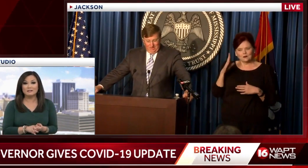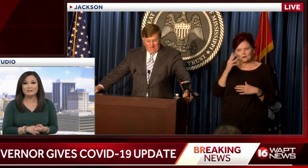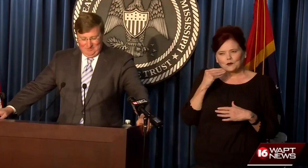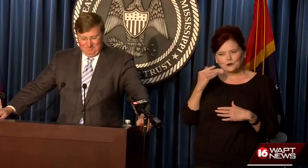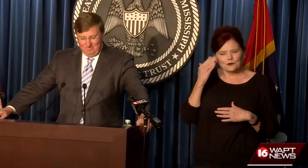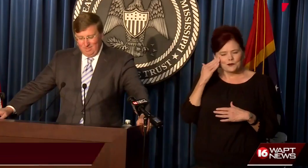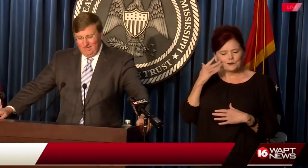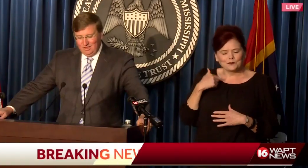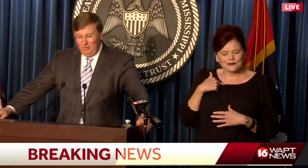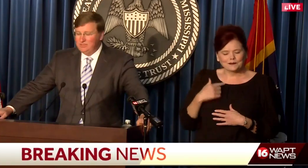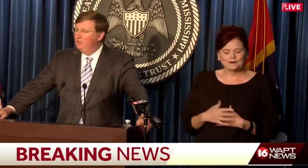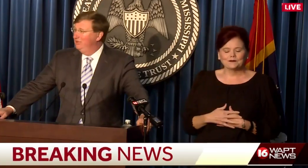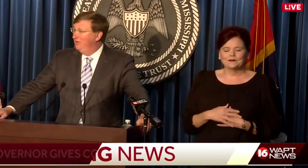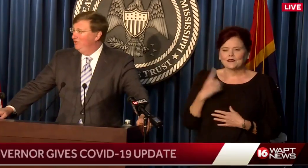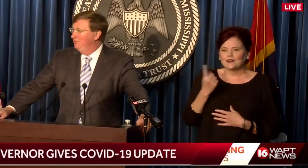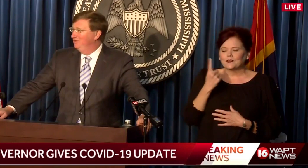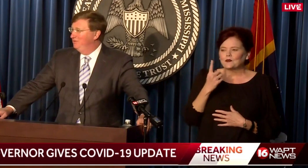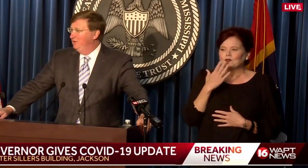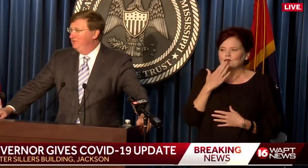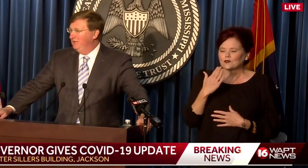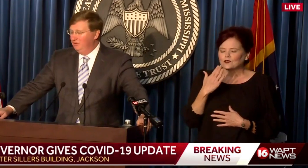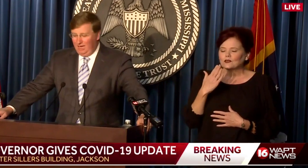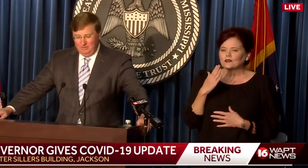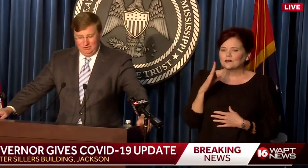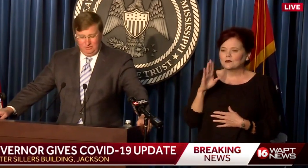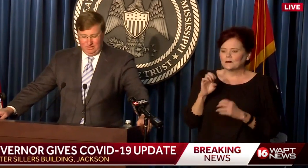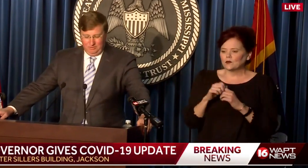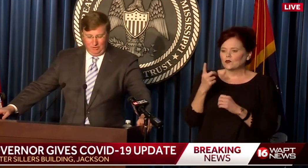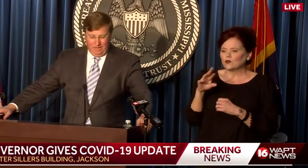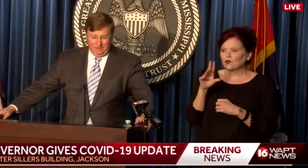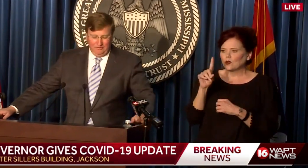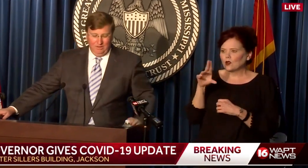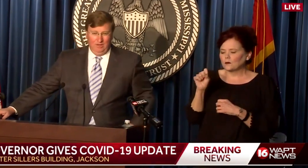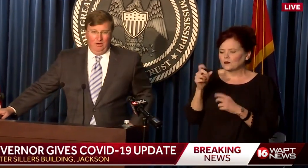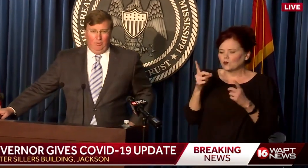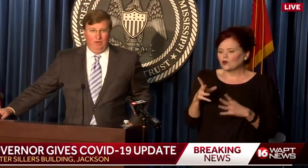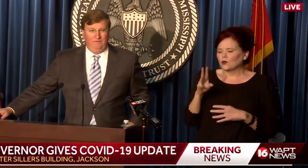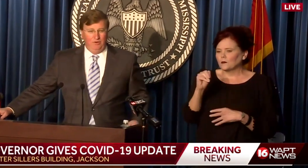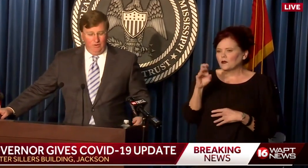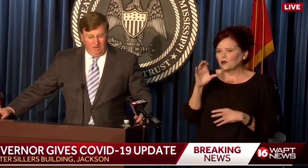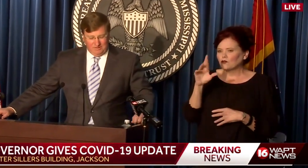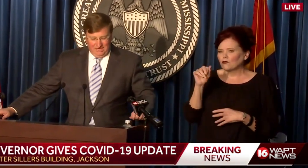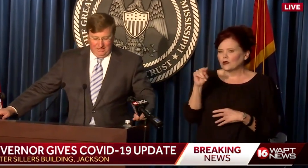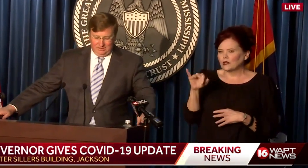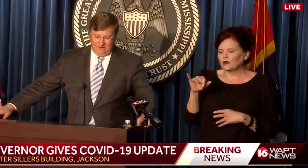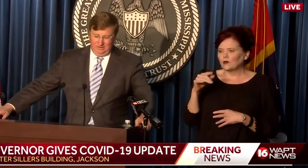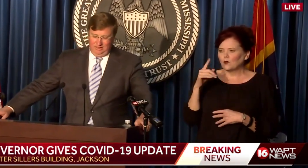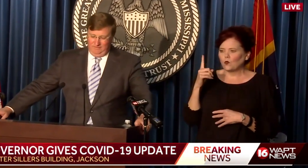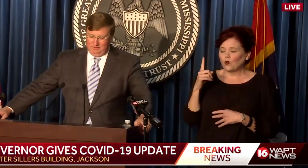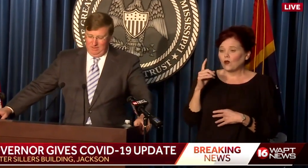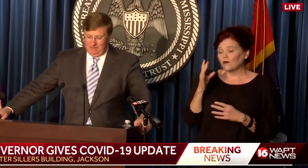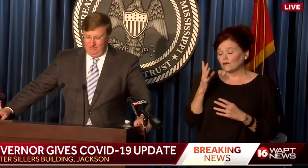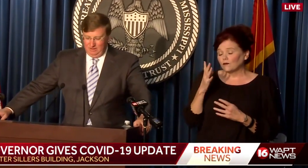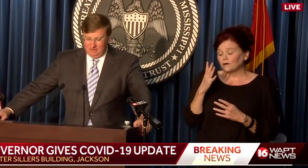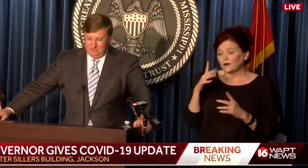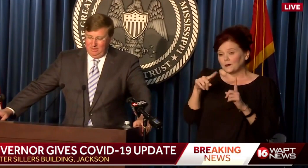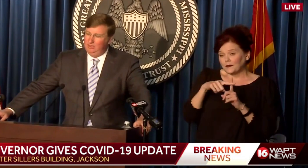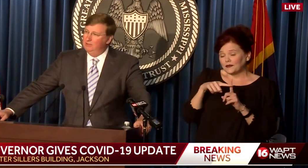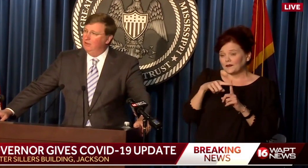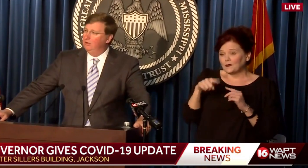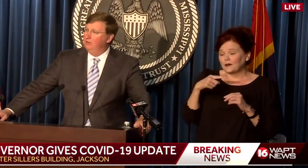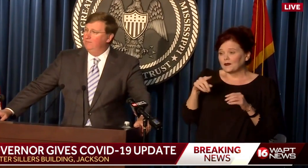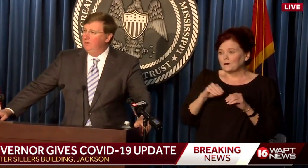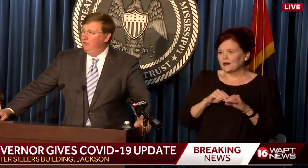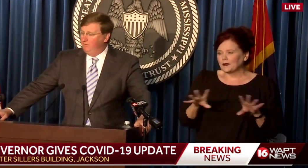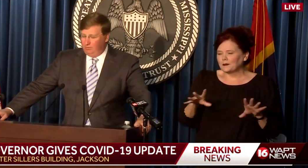Let's listen in. It's always good, though, to be with Dr. Dobbs and Director McCraney. One of the few upsides of this pandemic has